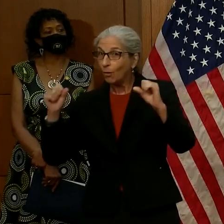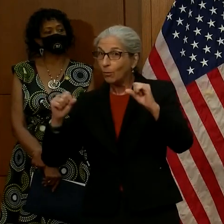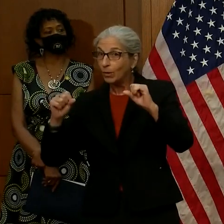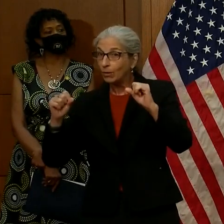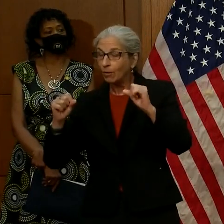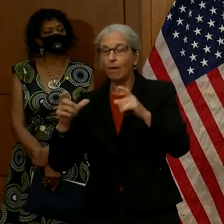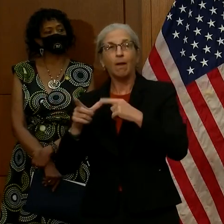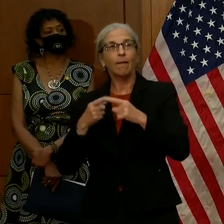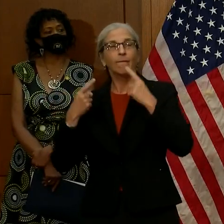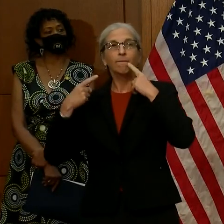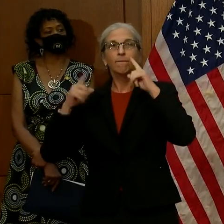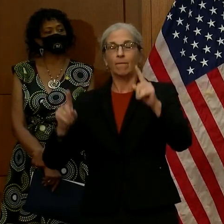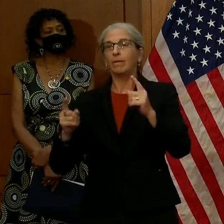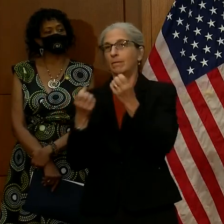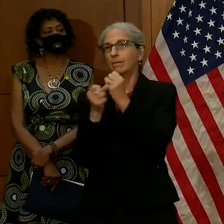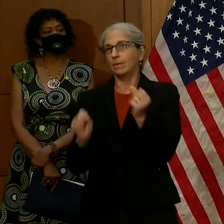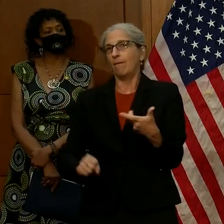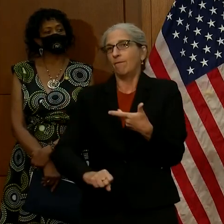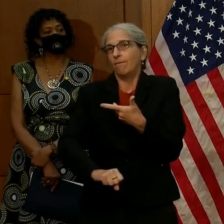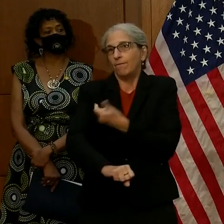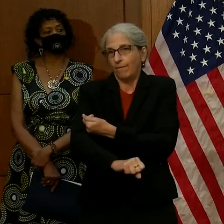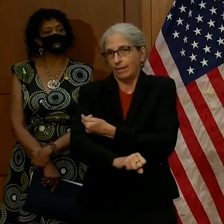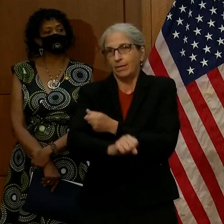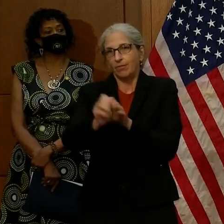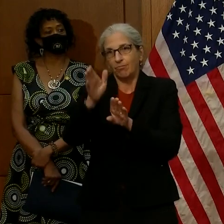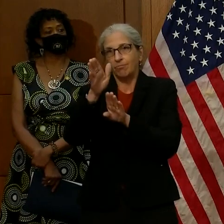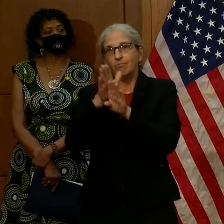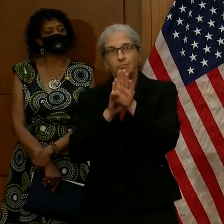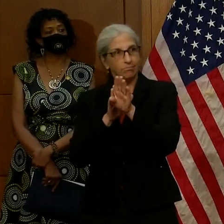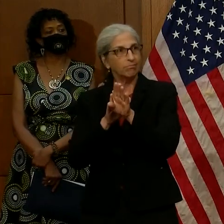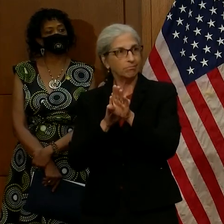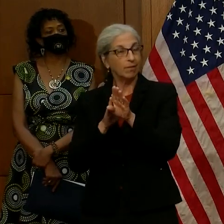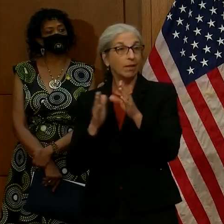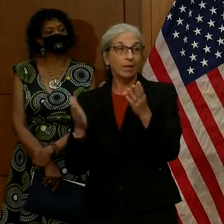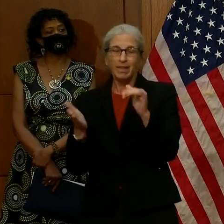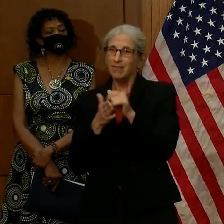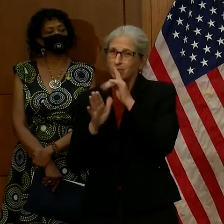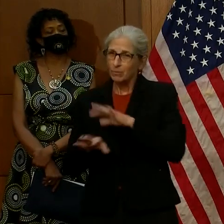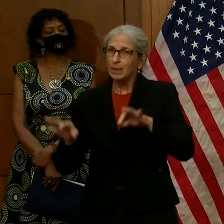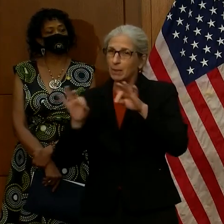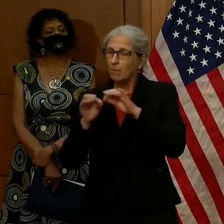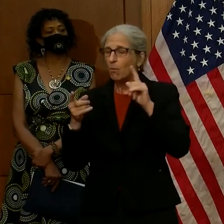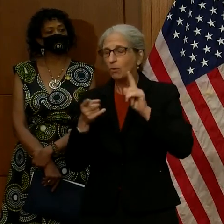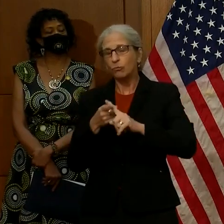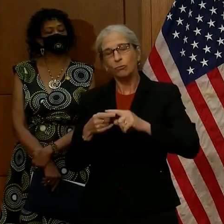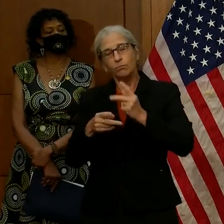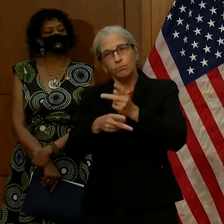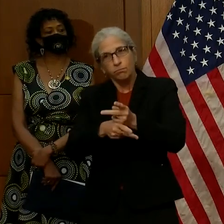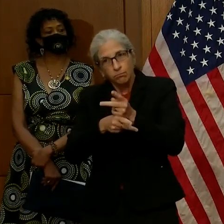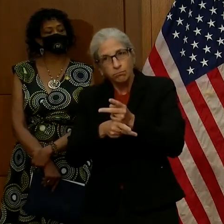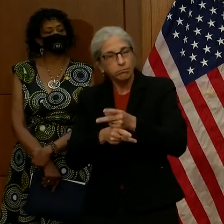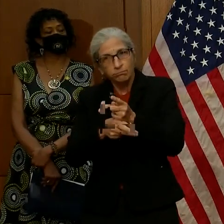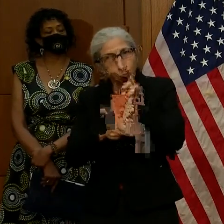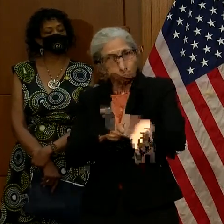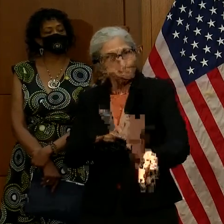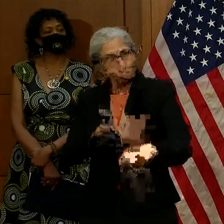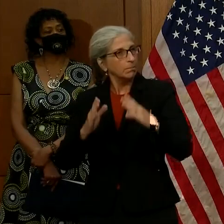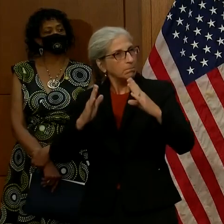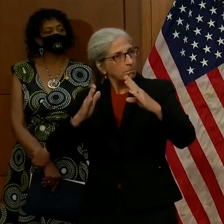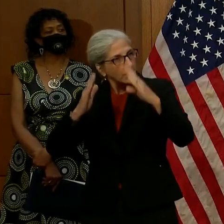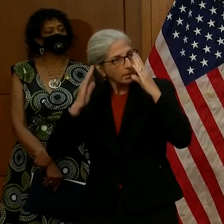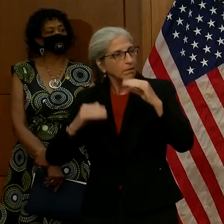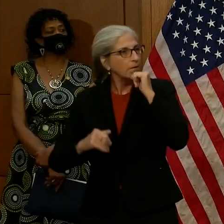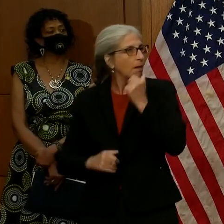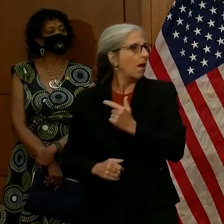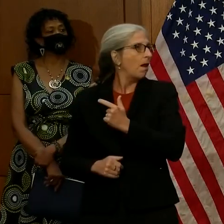safe vaccination is found. And that's why it's so important to stay vigilant, continue to be careful, and